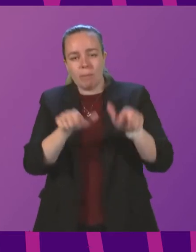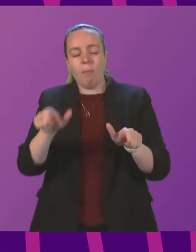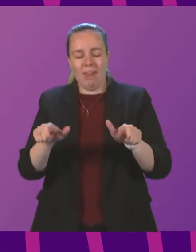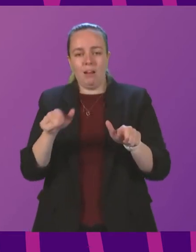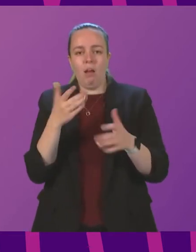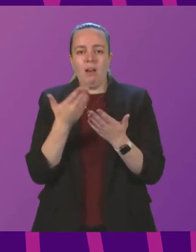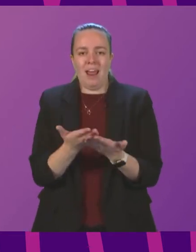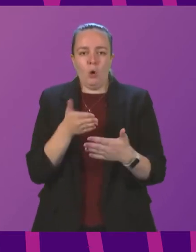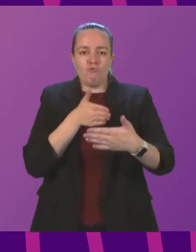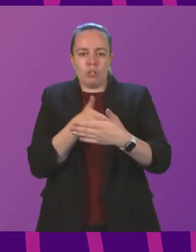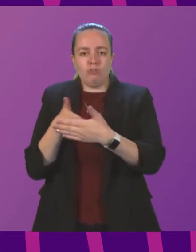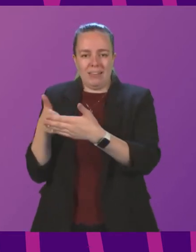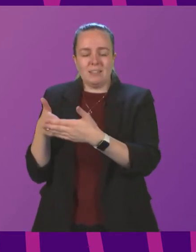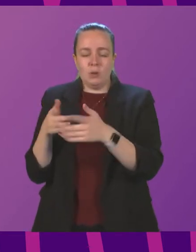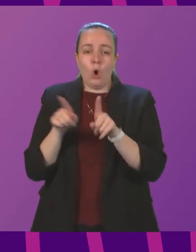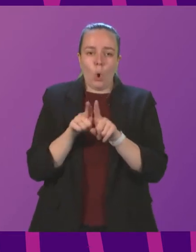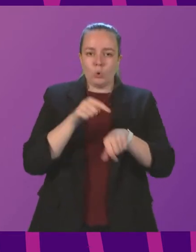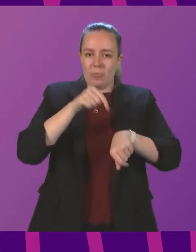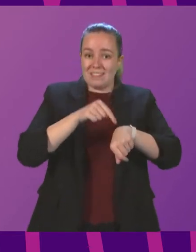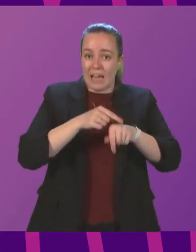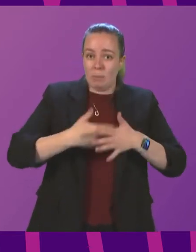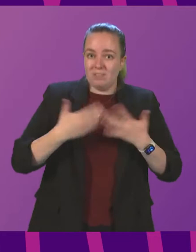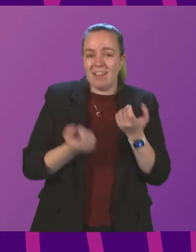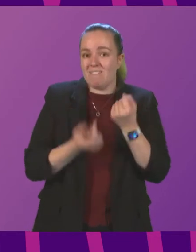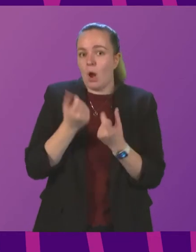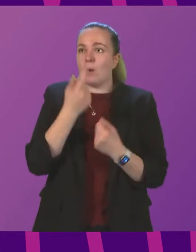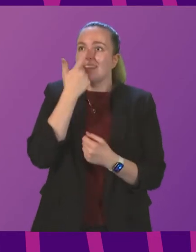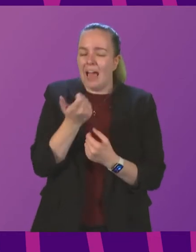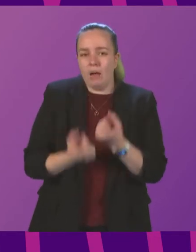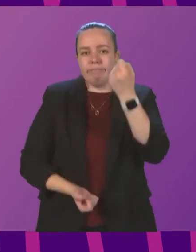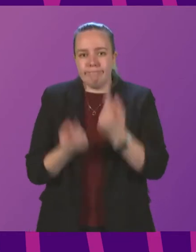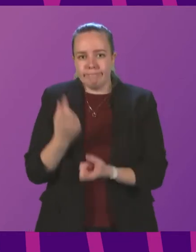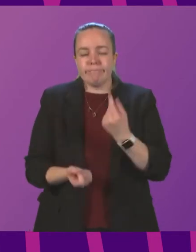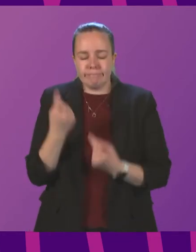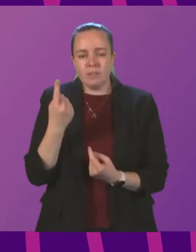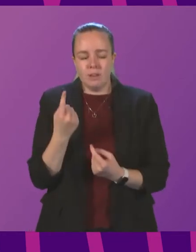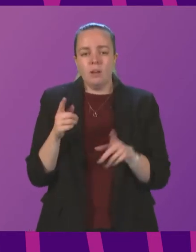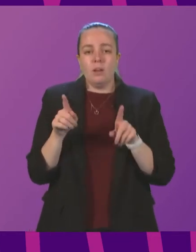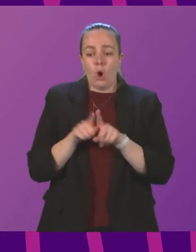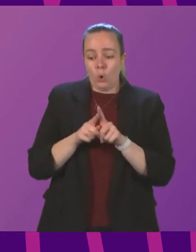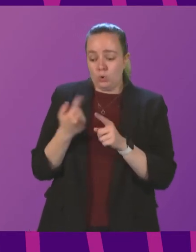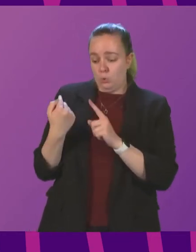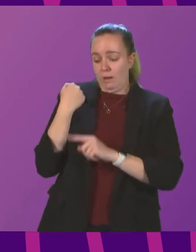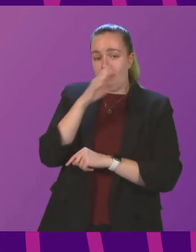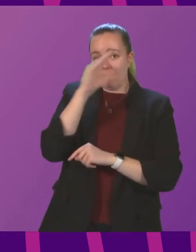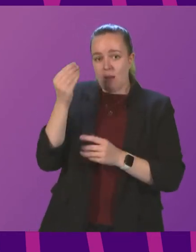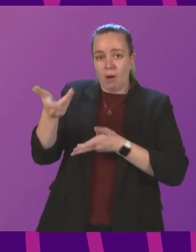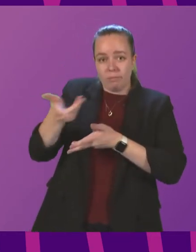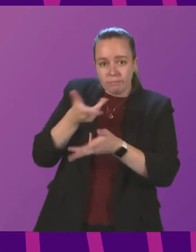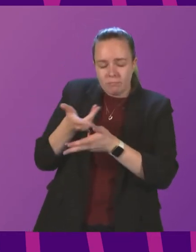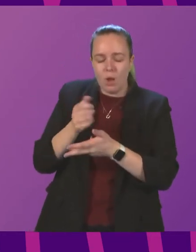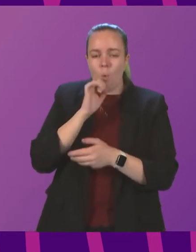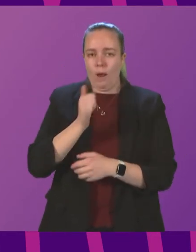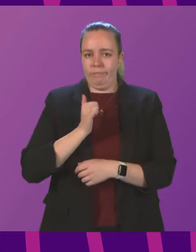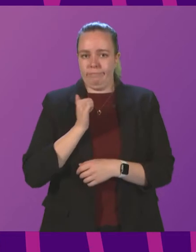restricted, as are the times of day that fireworks can be set off. And following a consultation this summer, we will shortly be